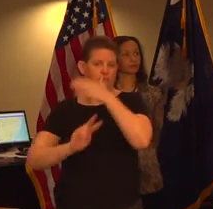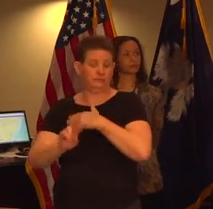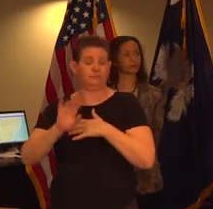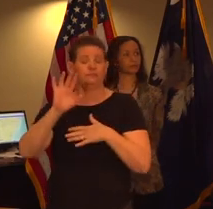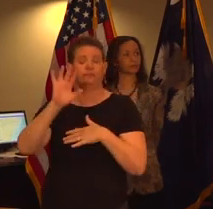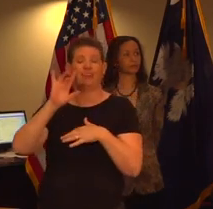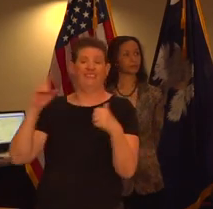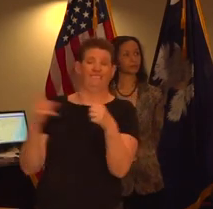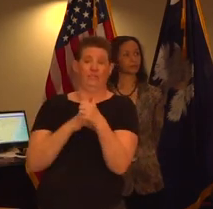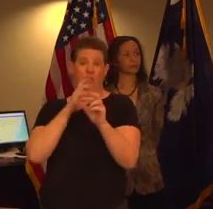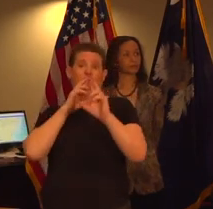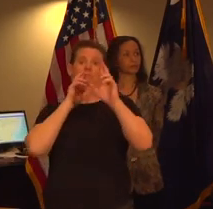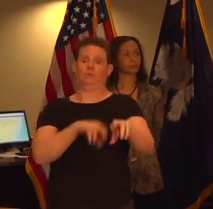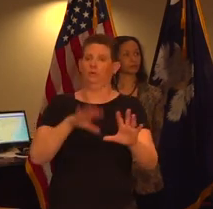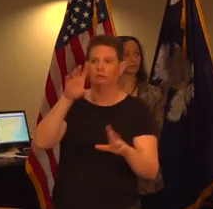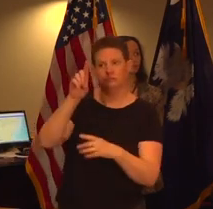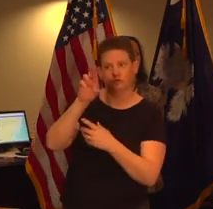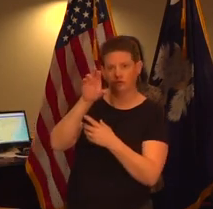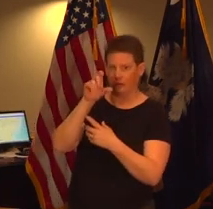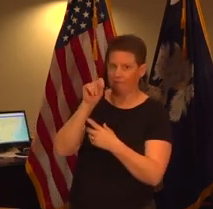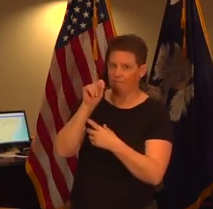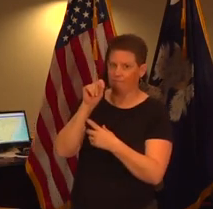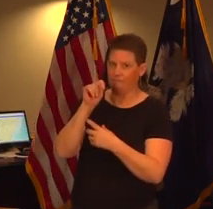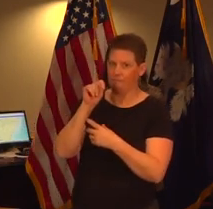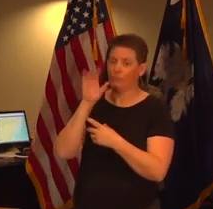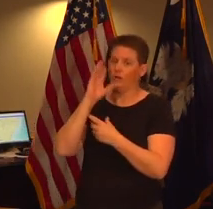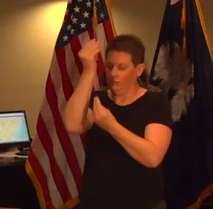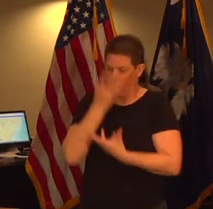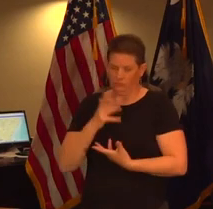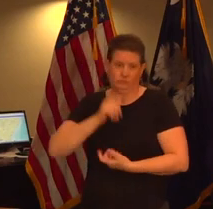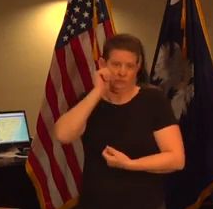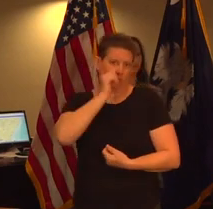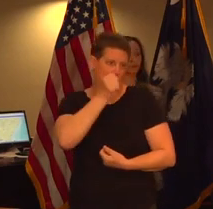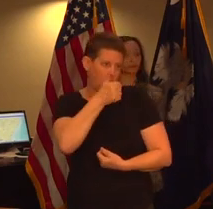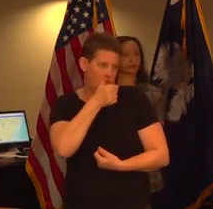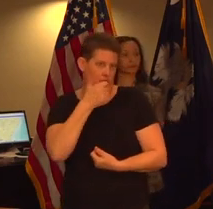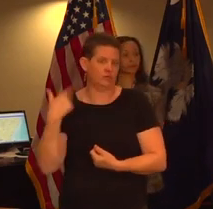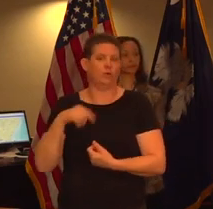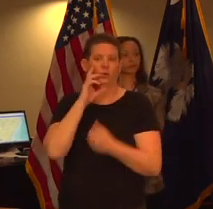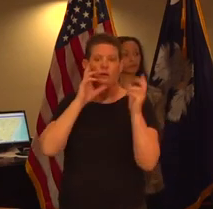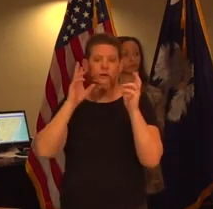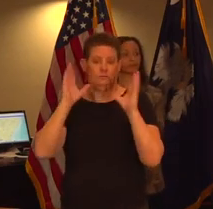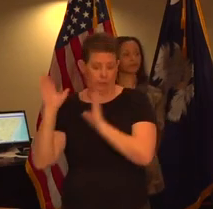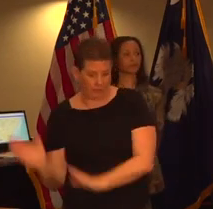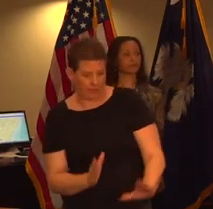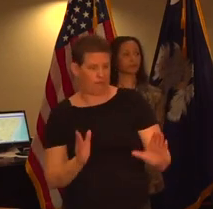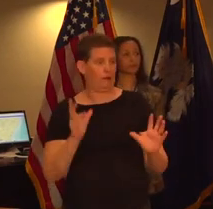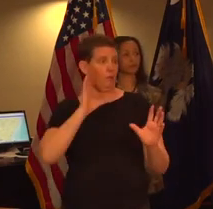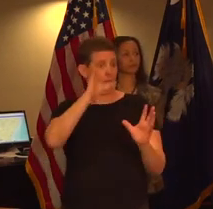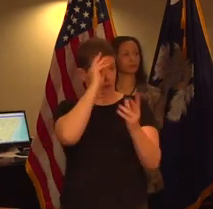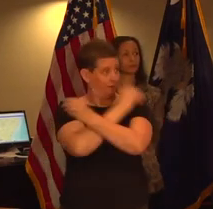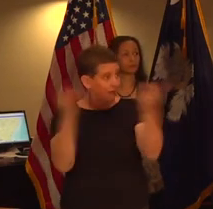report draft report of that group is tomorrow so we are preparing projections we're not going to release those